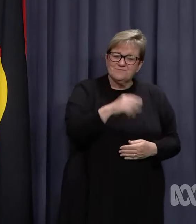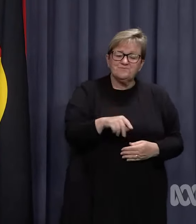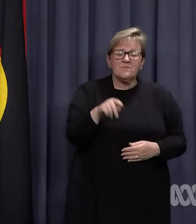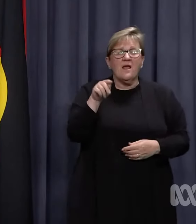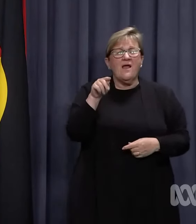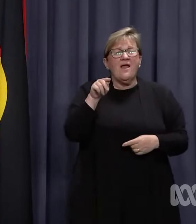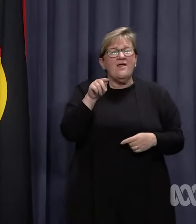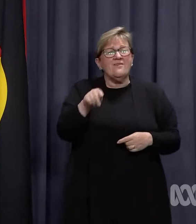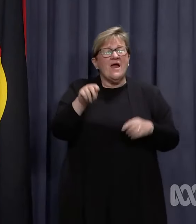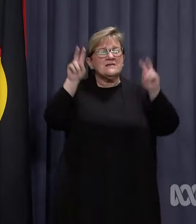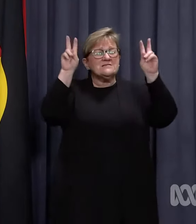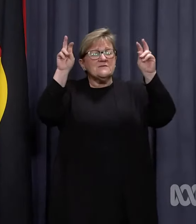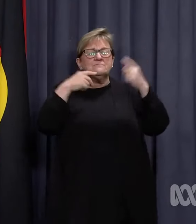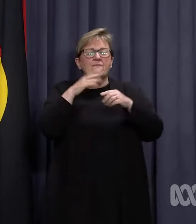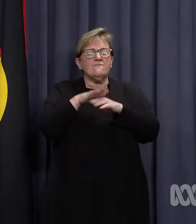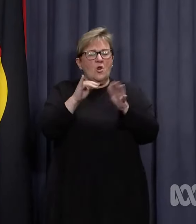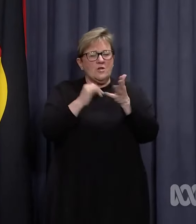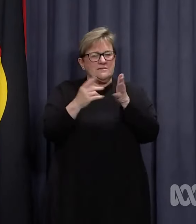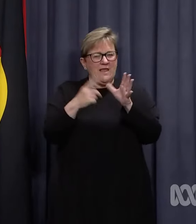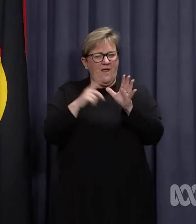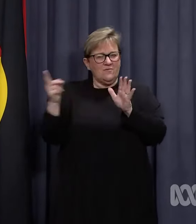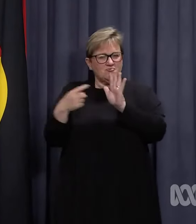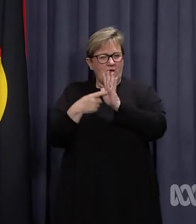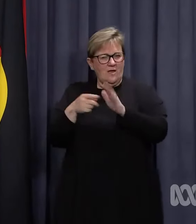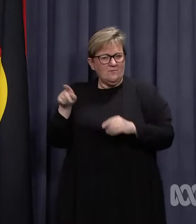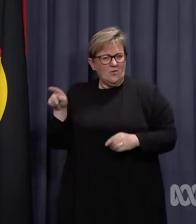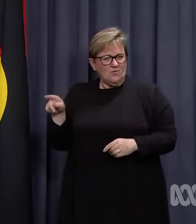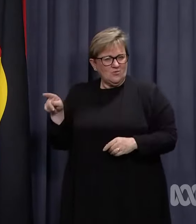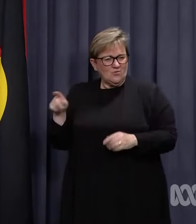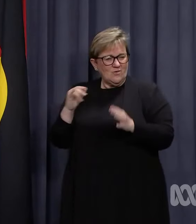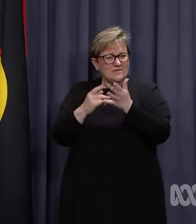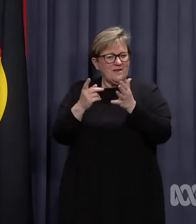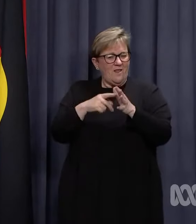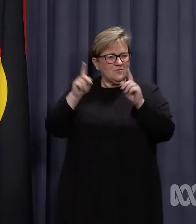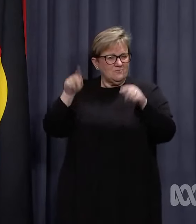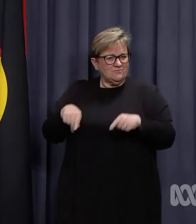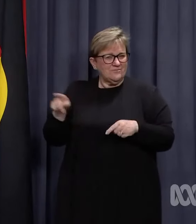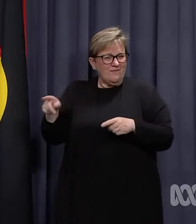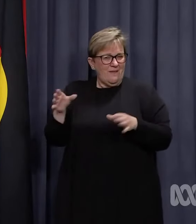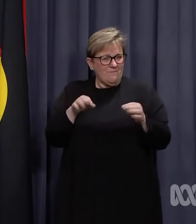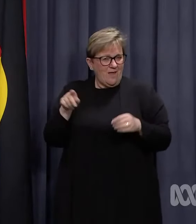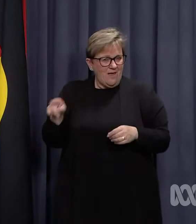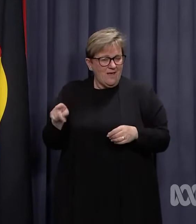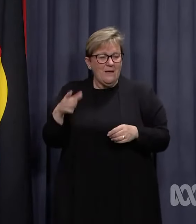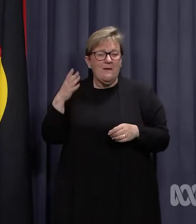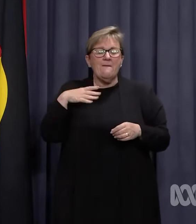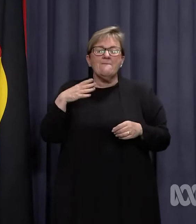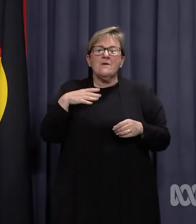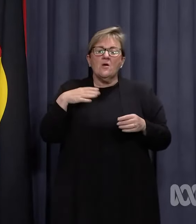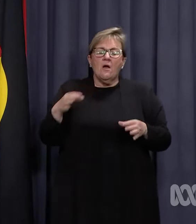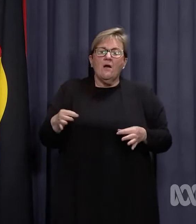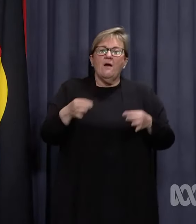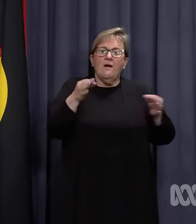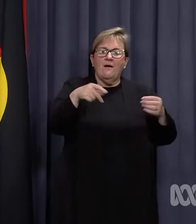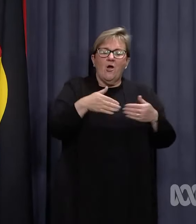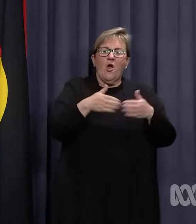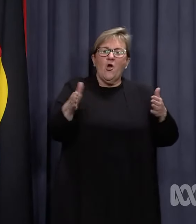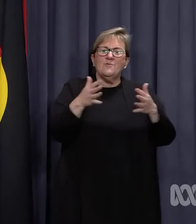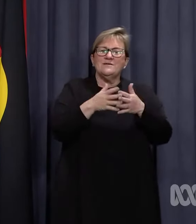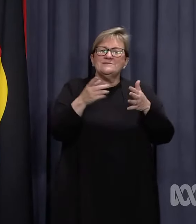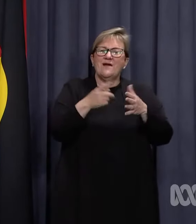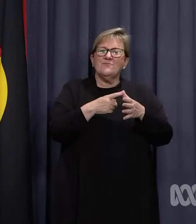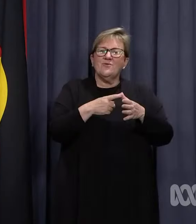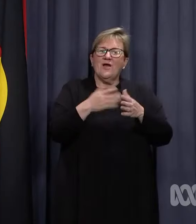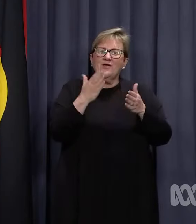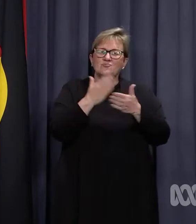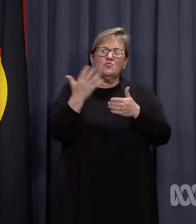definitions were based on the South Australian model. South Australia implemented those measures and because of the delayed reopening of the WA